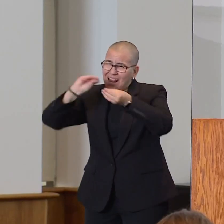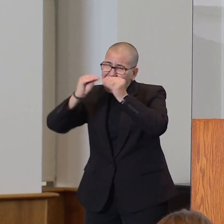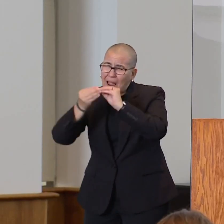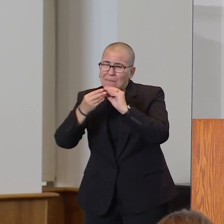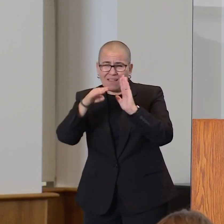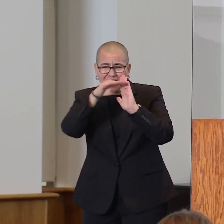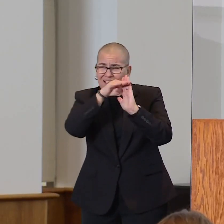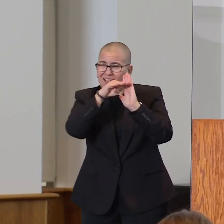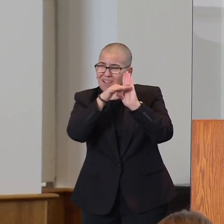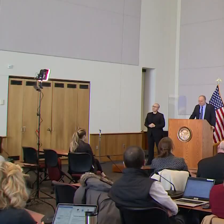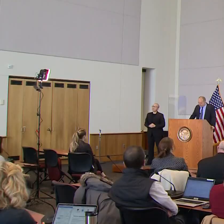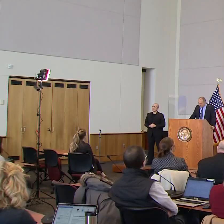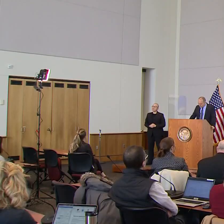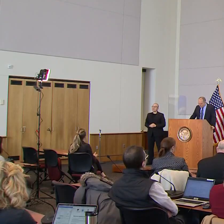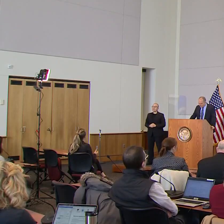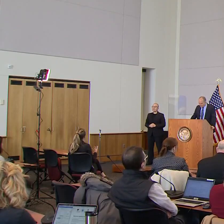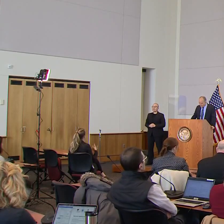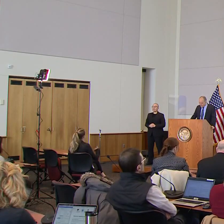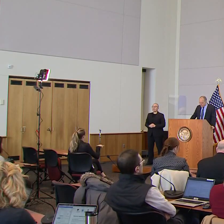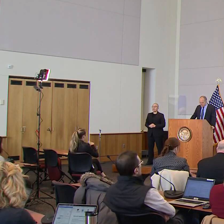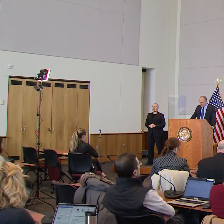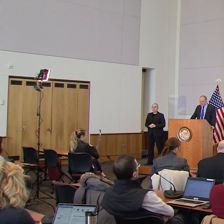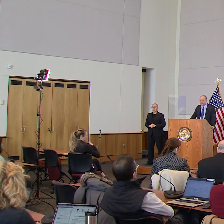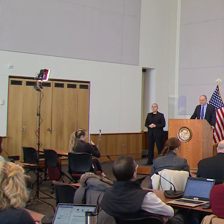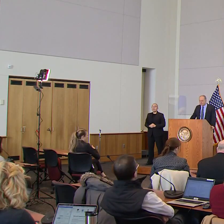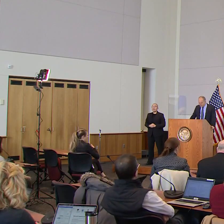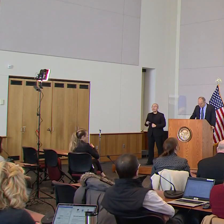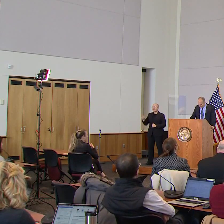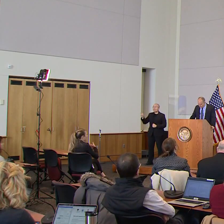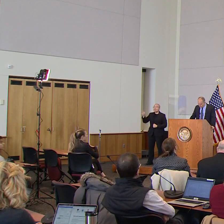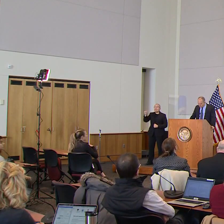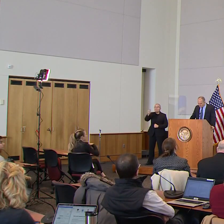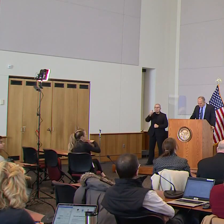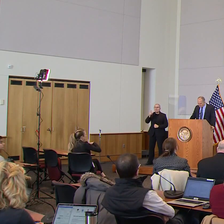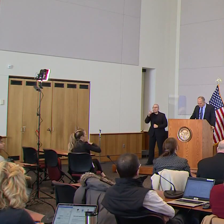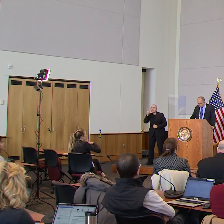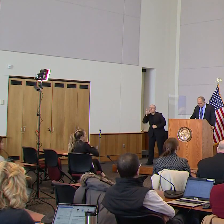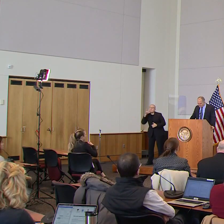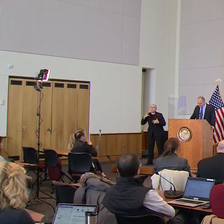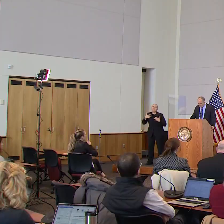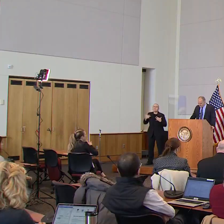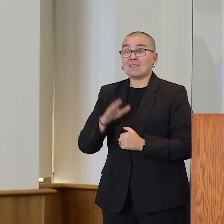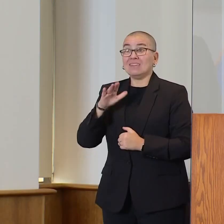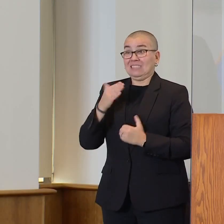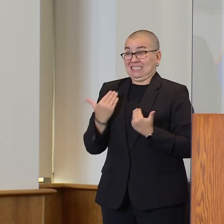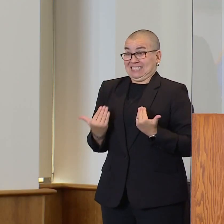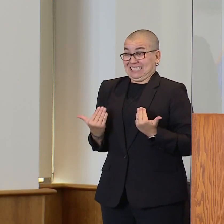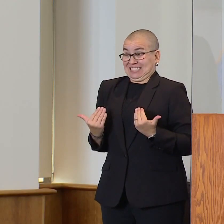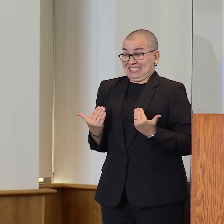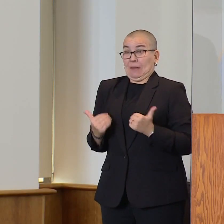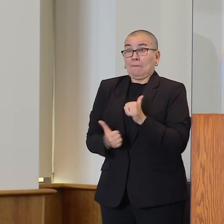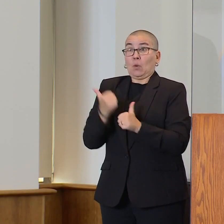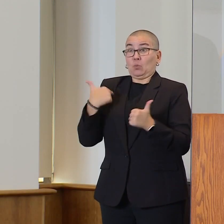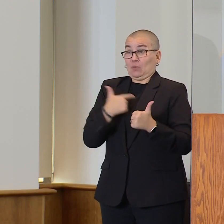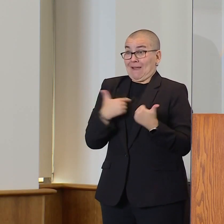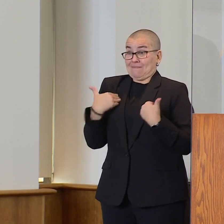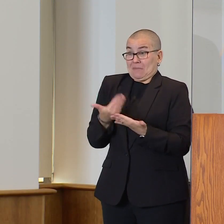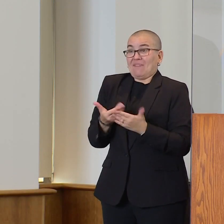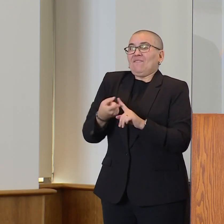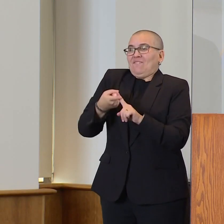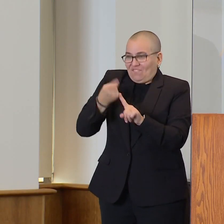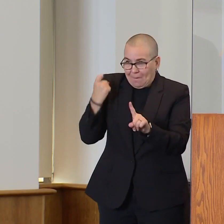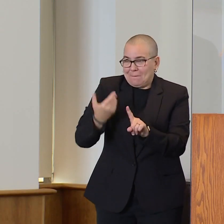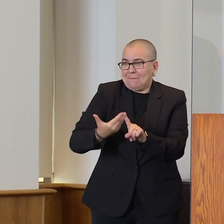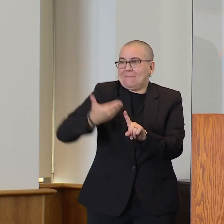Budget Commissioner Jim Showalter's forecast included record amounts of good news on top of record good news. $12 billion of the $18